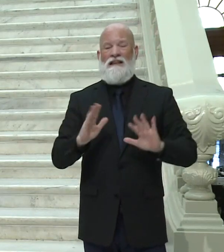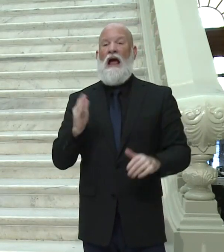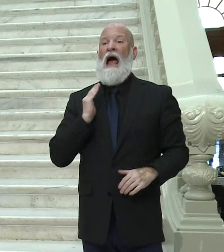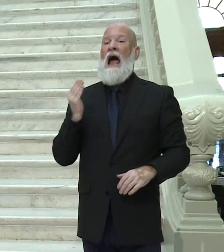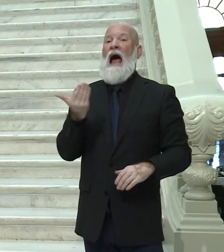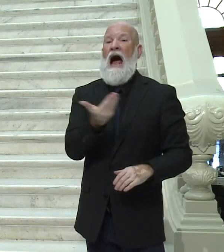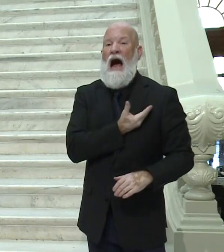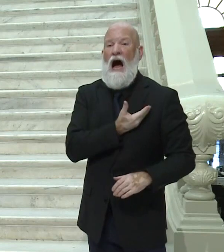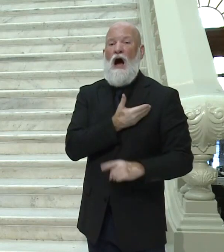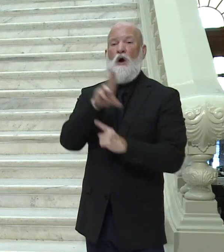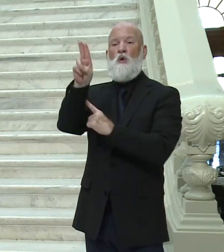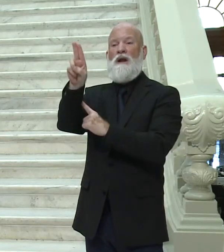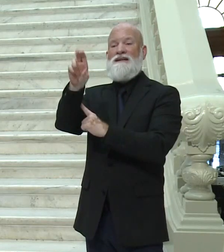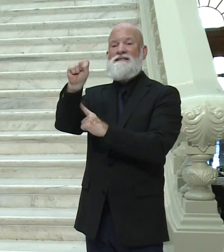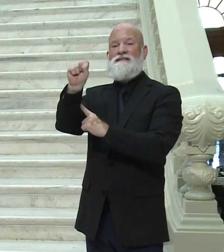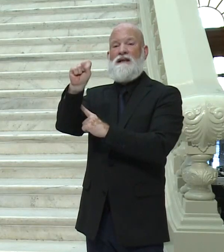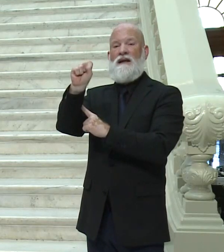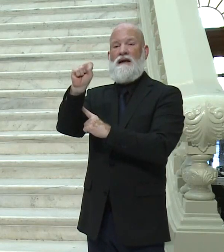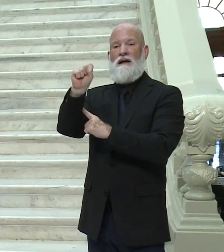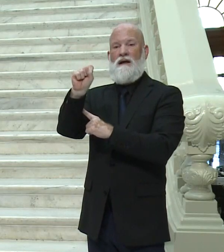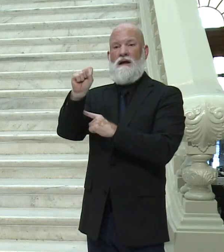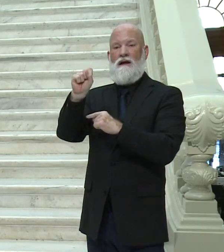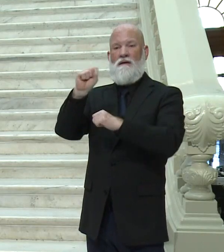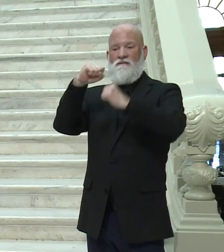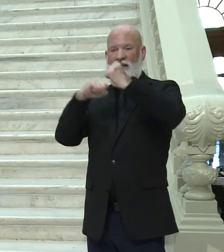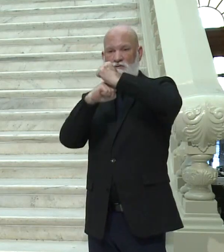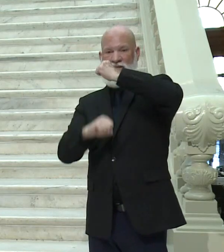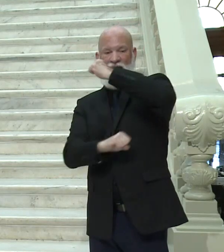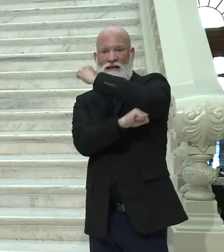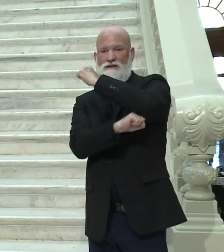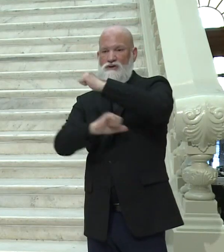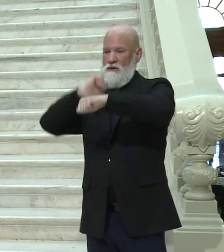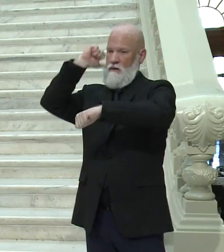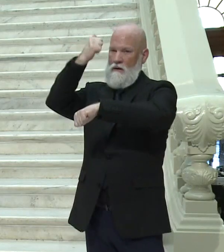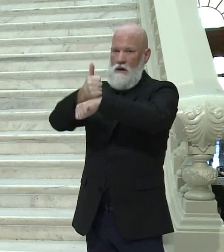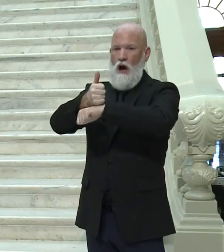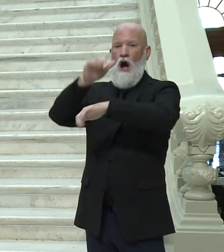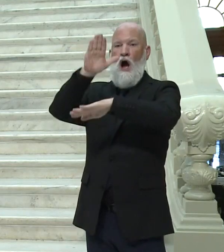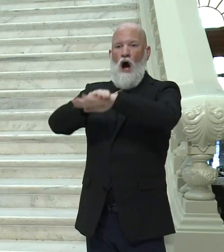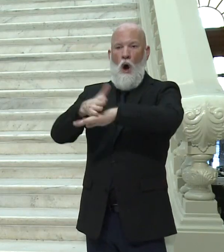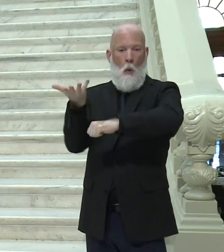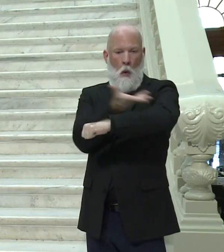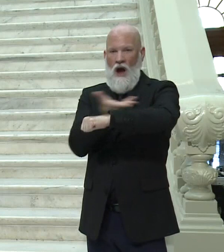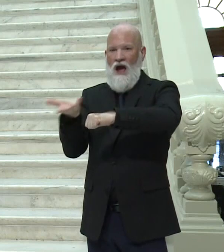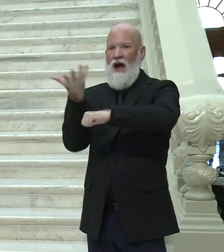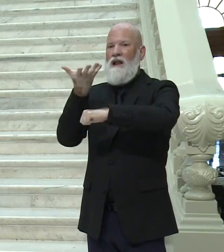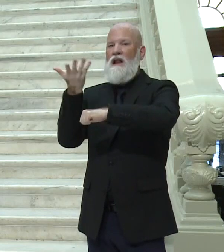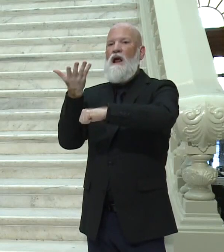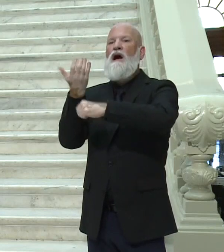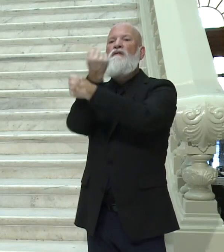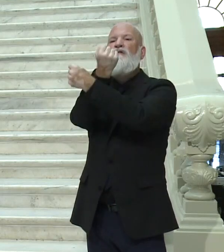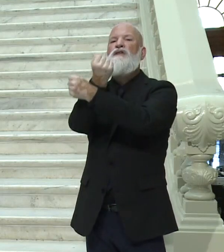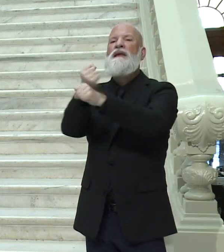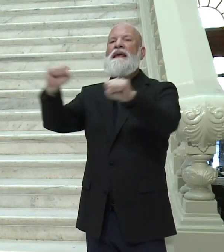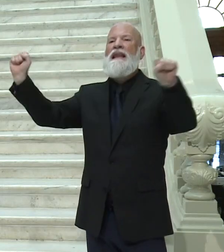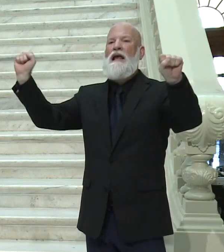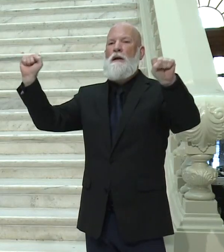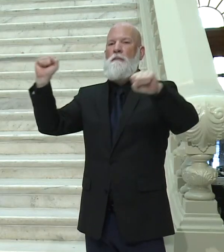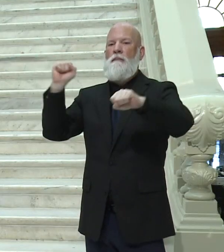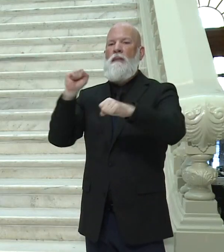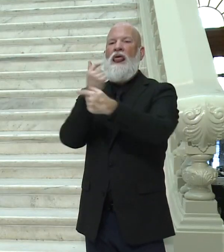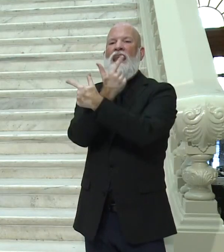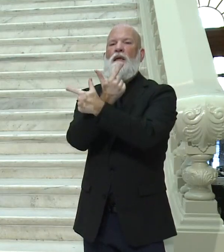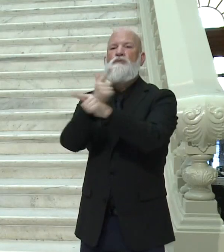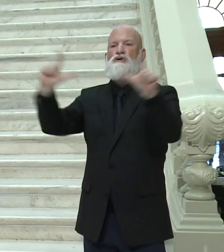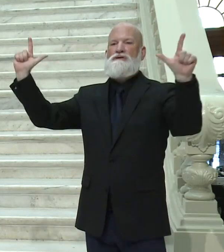And that's freedom and liberty and opportunity for anyone, anyone. And everybody has that liberty to do